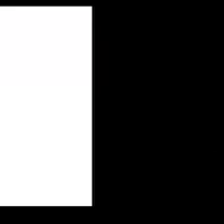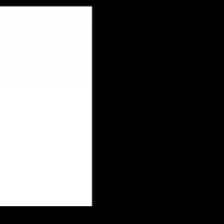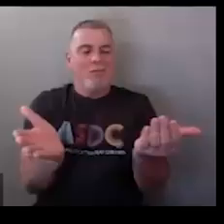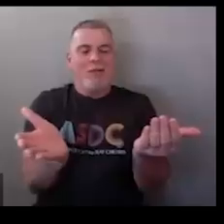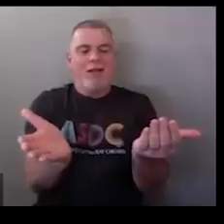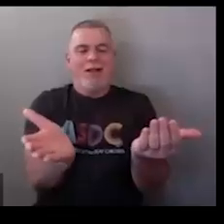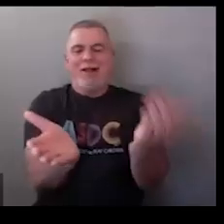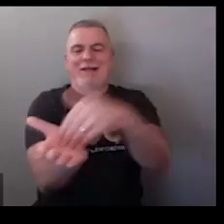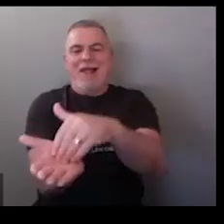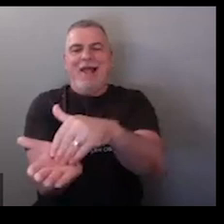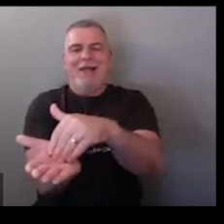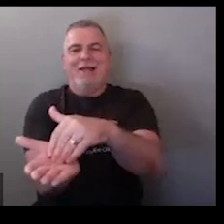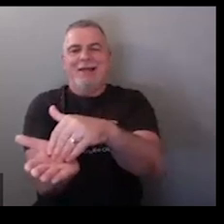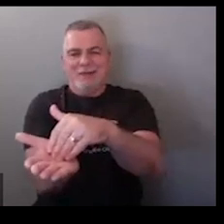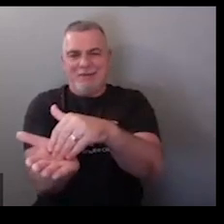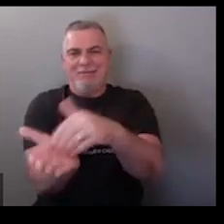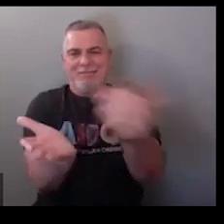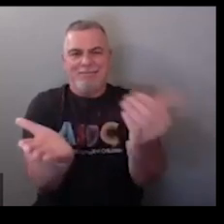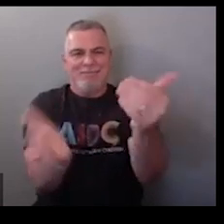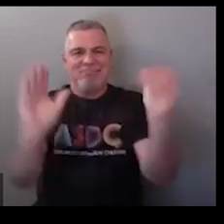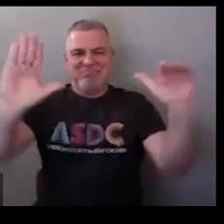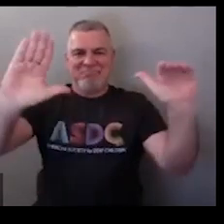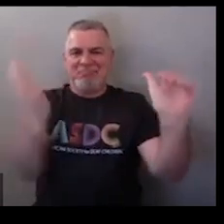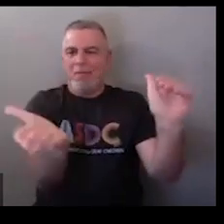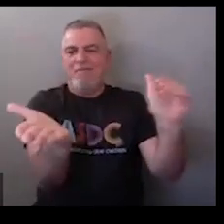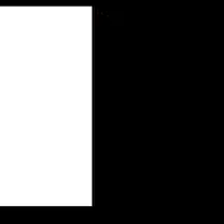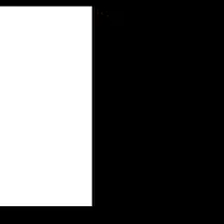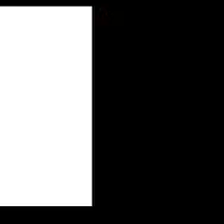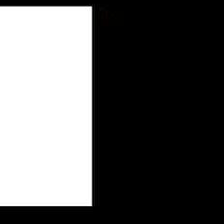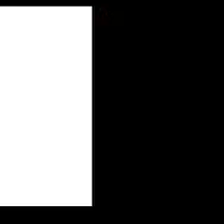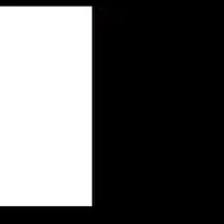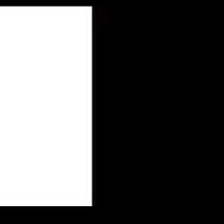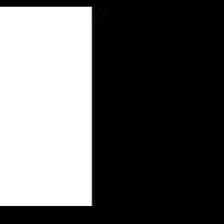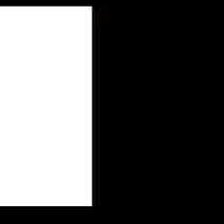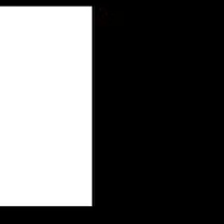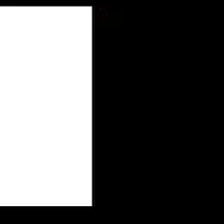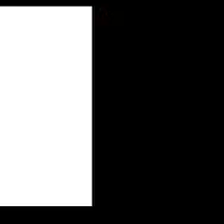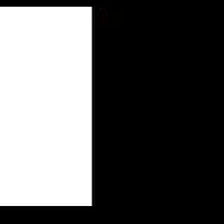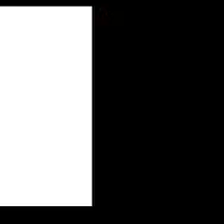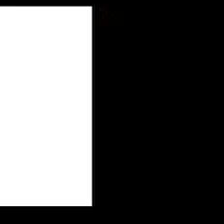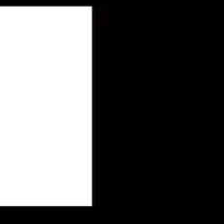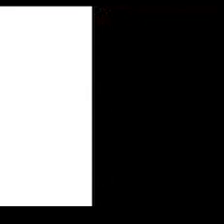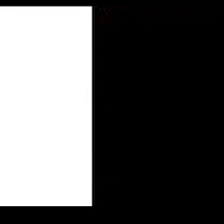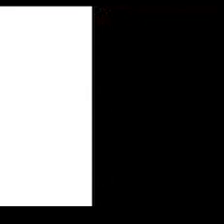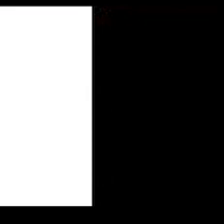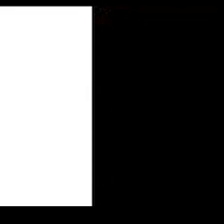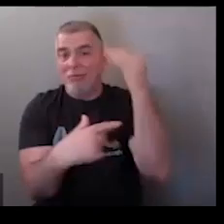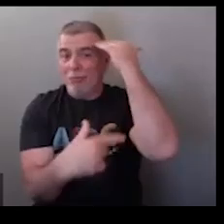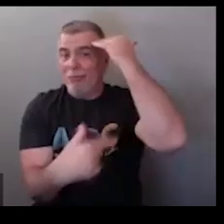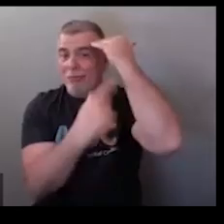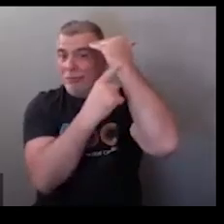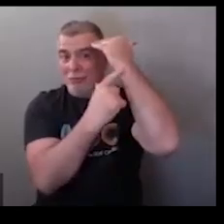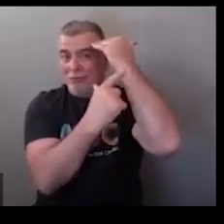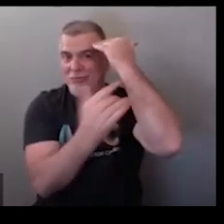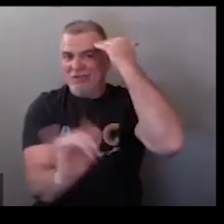okay again so you're going to kind of bend your hand flat hand and the other one's bent again